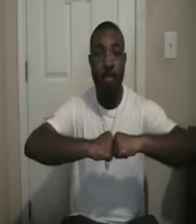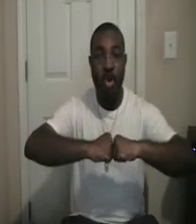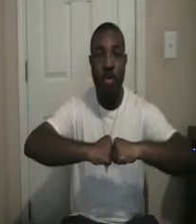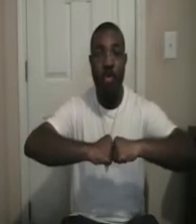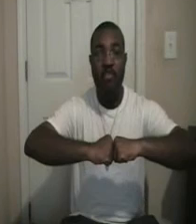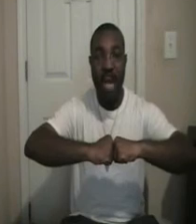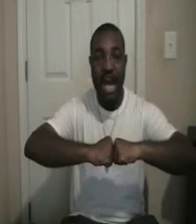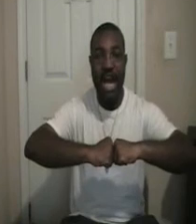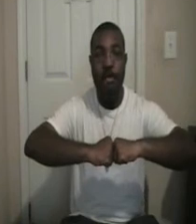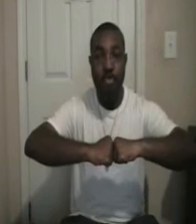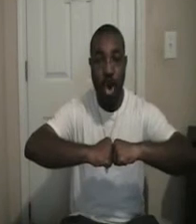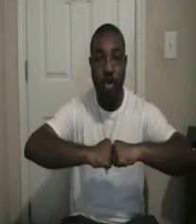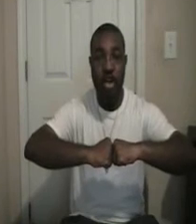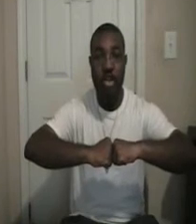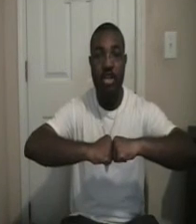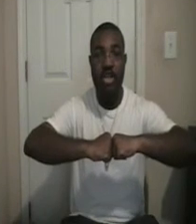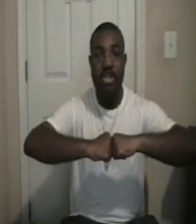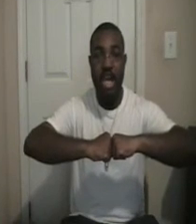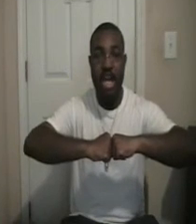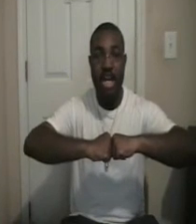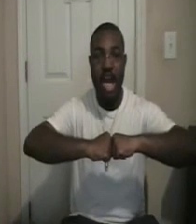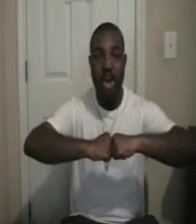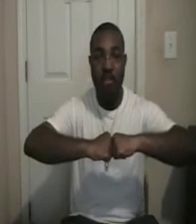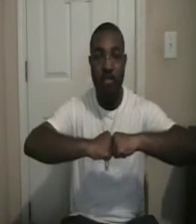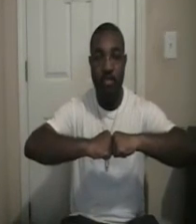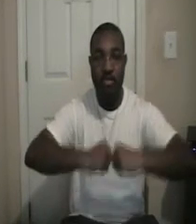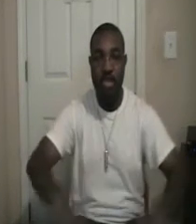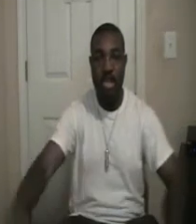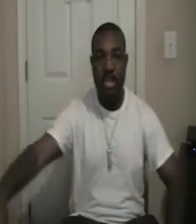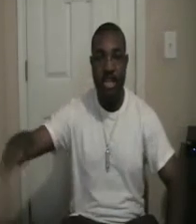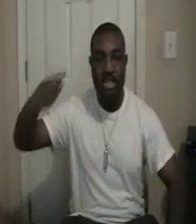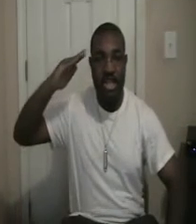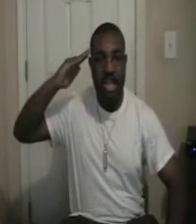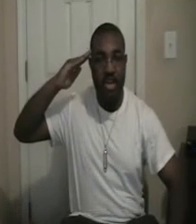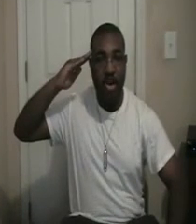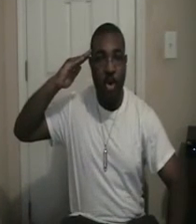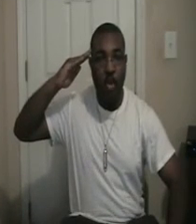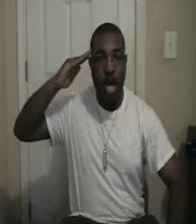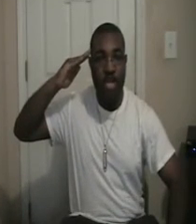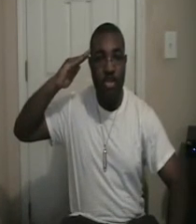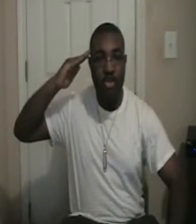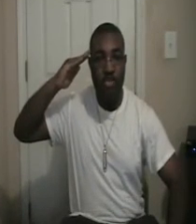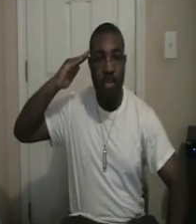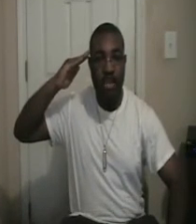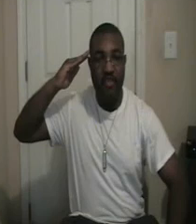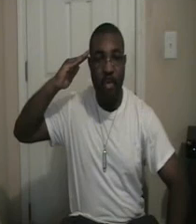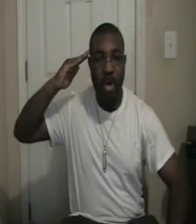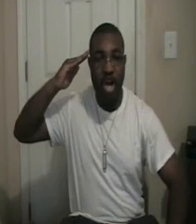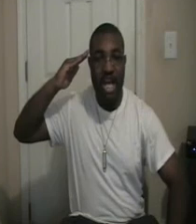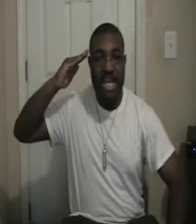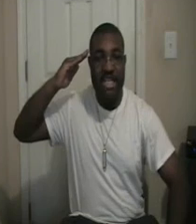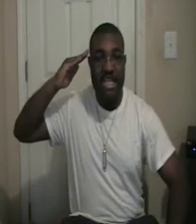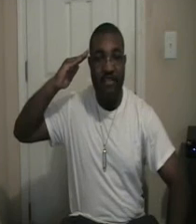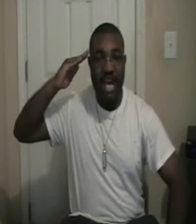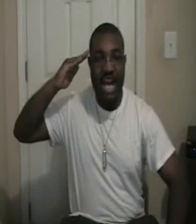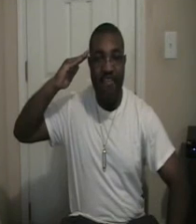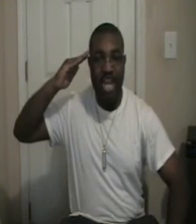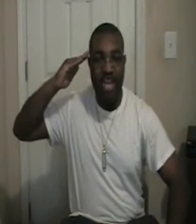Broke by Broke. Signing off. This is Lito. 1, 2, 3, 4, 6, 5, 8.